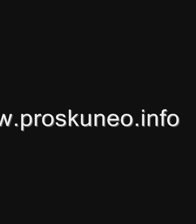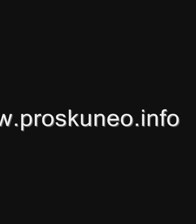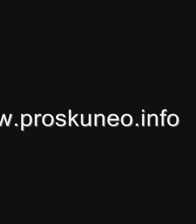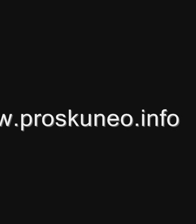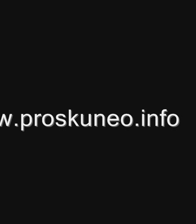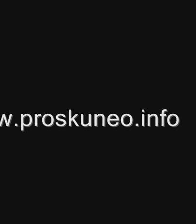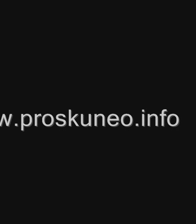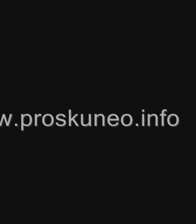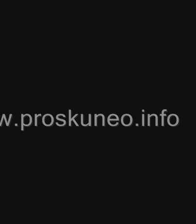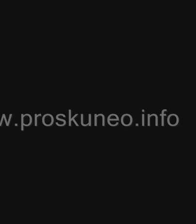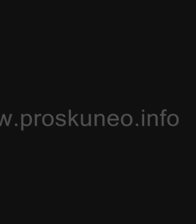Holy Spirit. Holy Holy